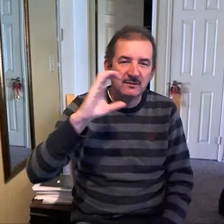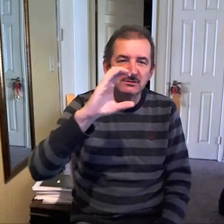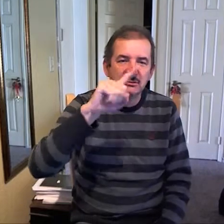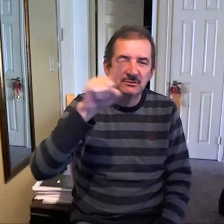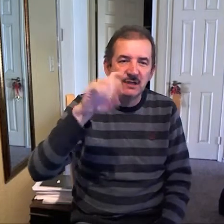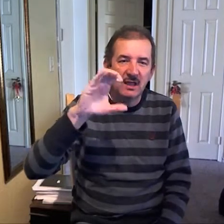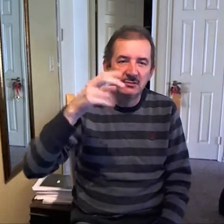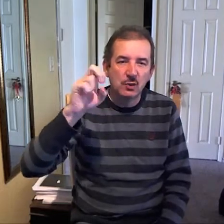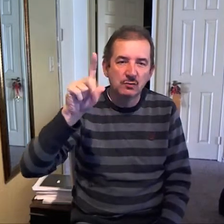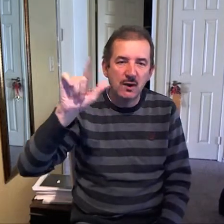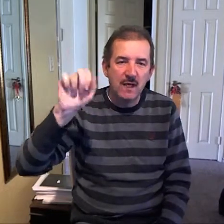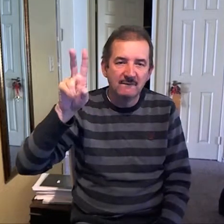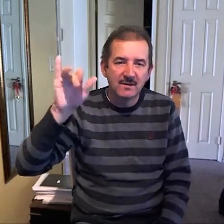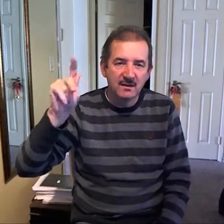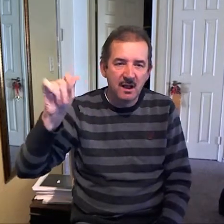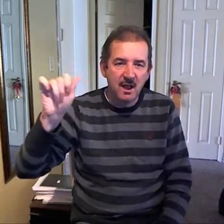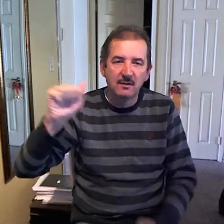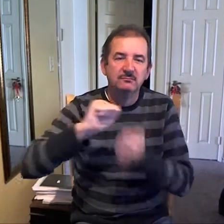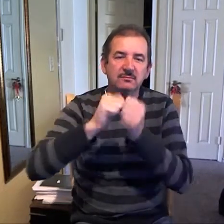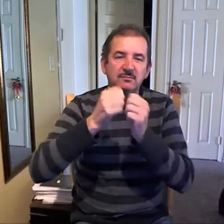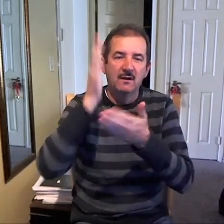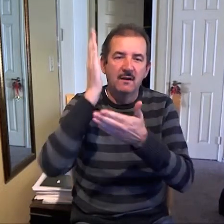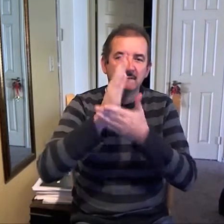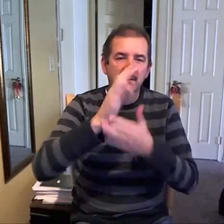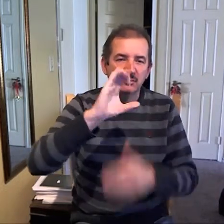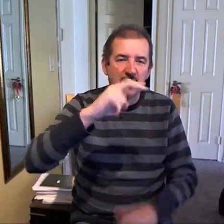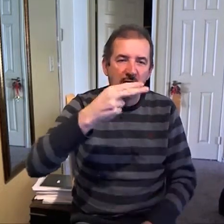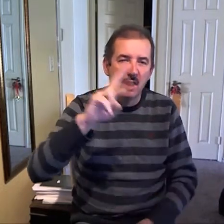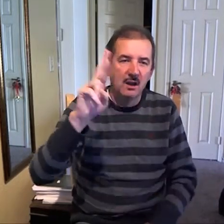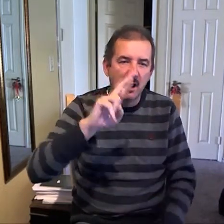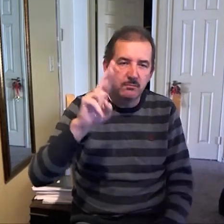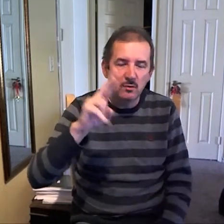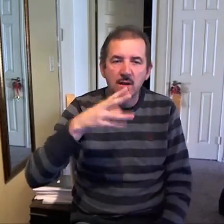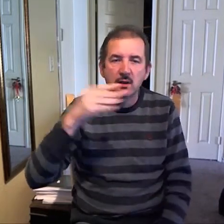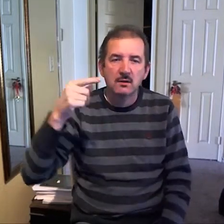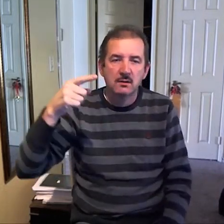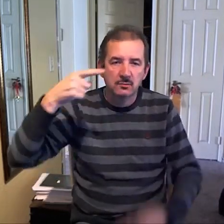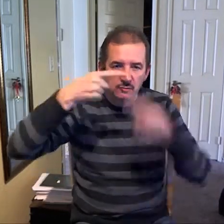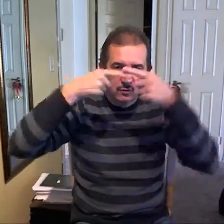Yeah, and he's calling the game tomorrow. How do you feel to get out of there?